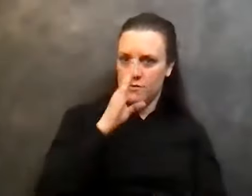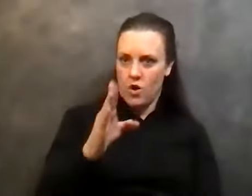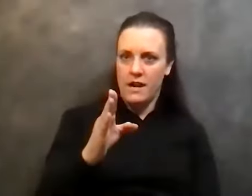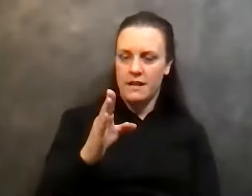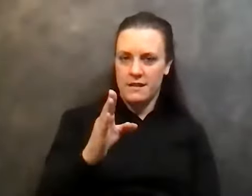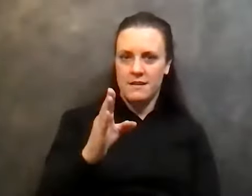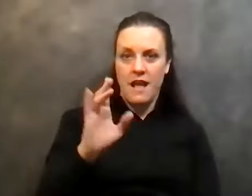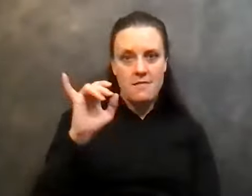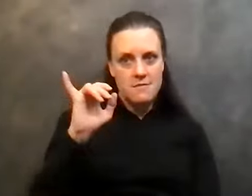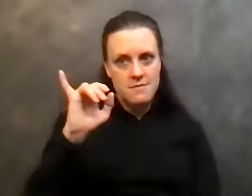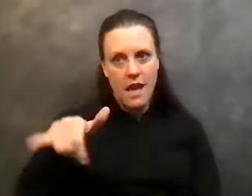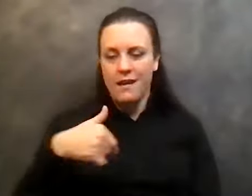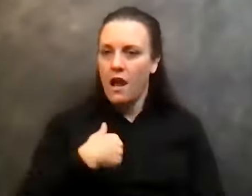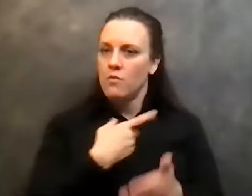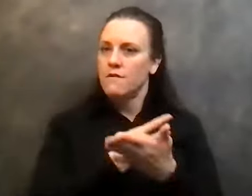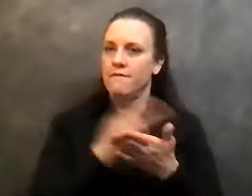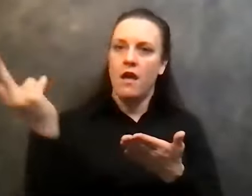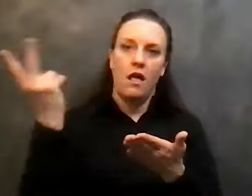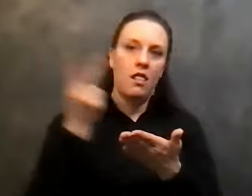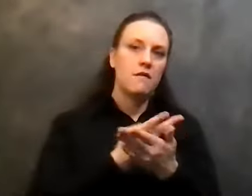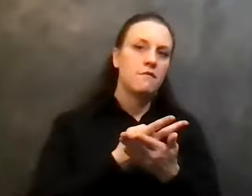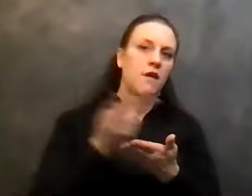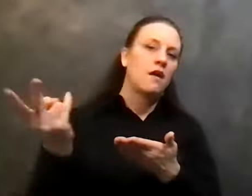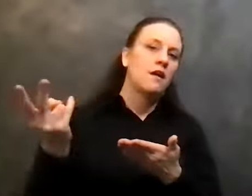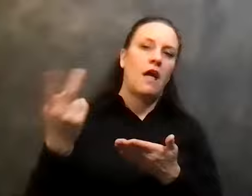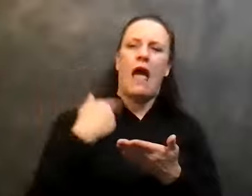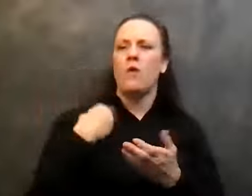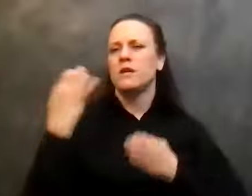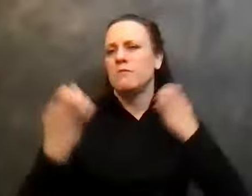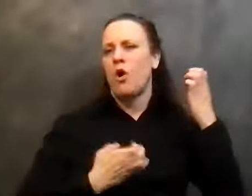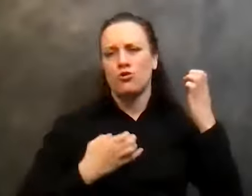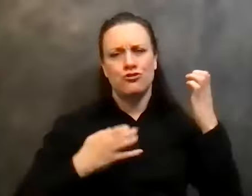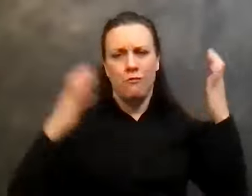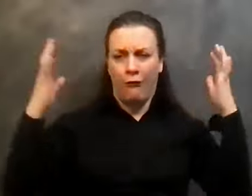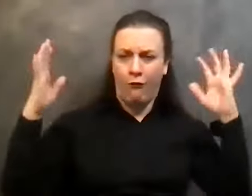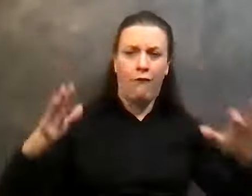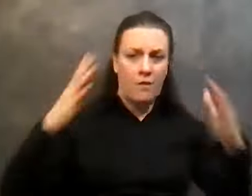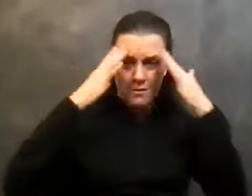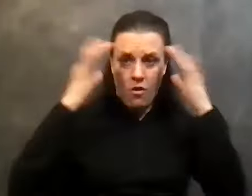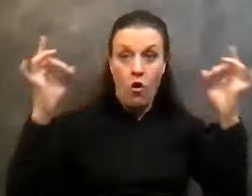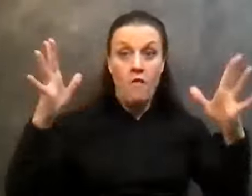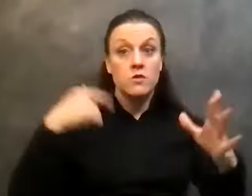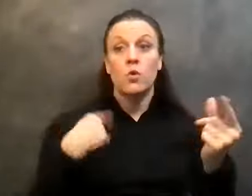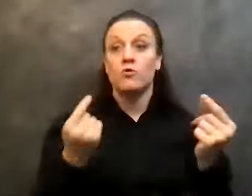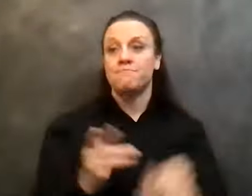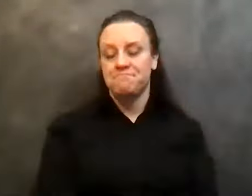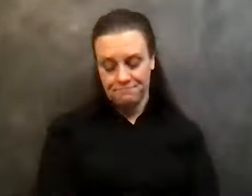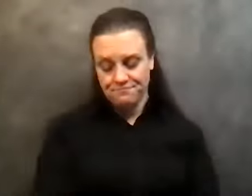I was failing. You know what I mean? I was an emotional basket case. So what I did is I, you know, I pulled out the